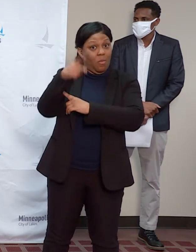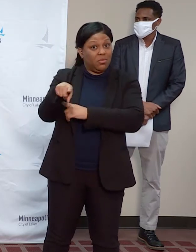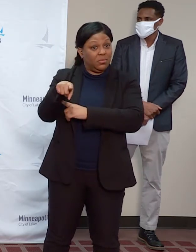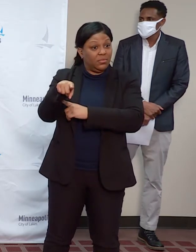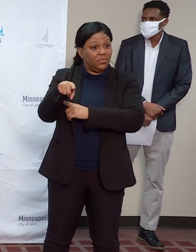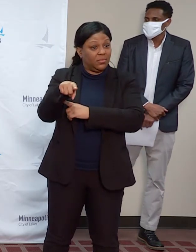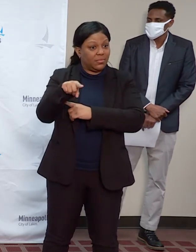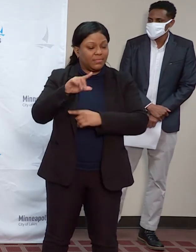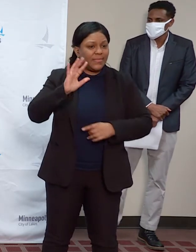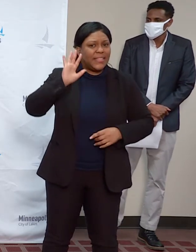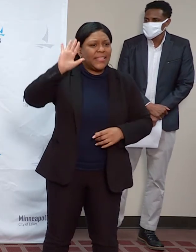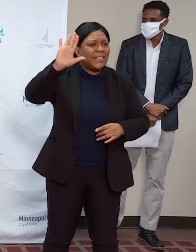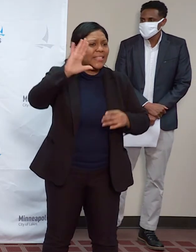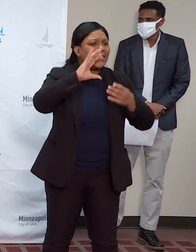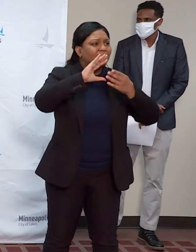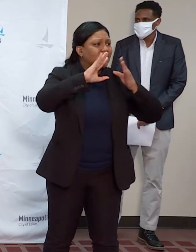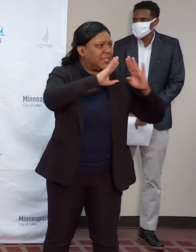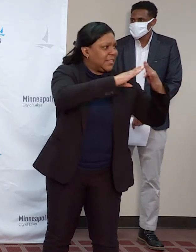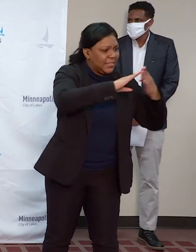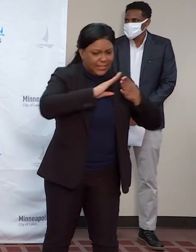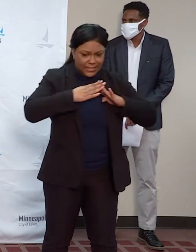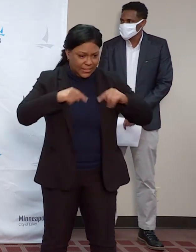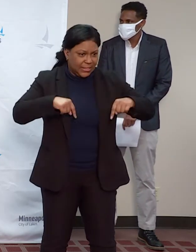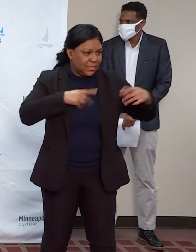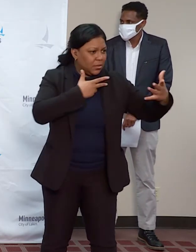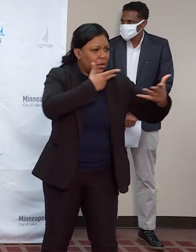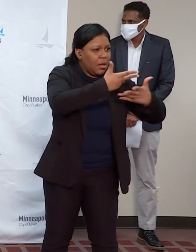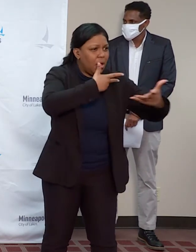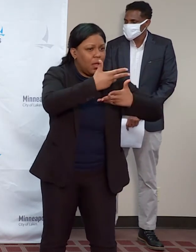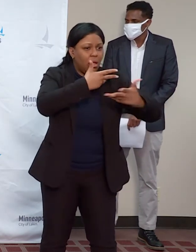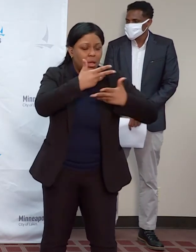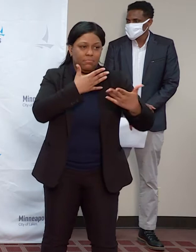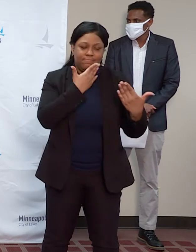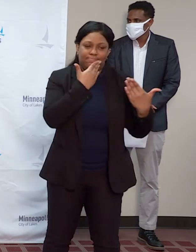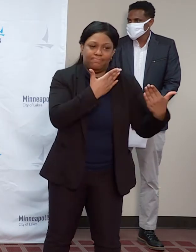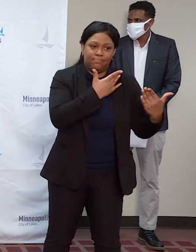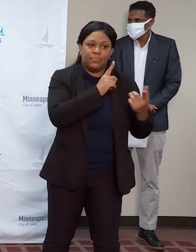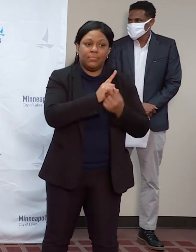very necessary for our entire state, and we very much appreciate it. Chief Arredondo.